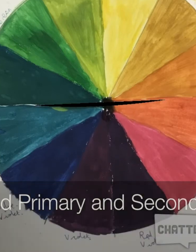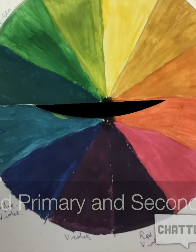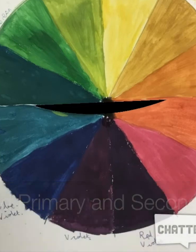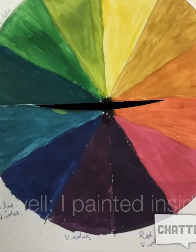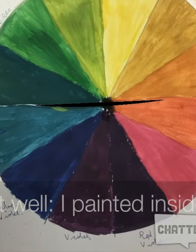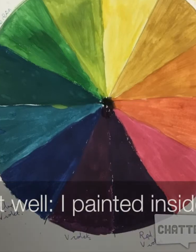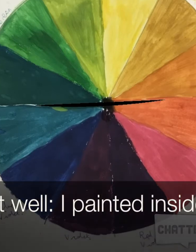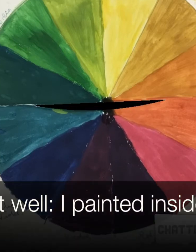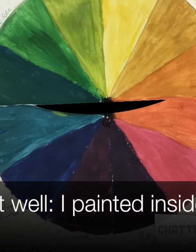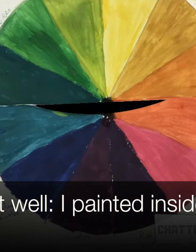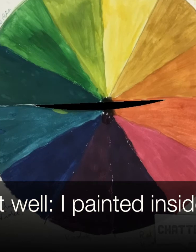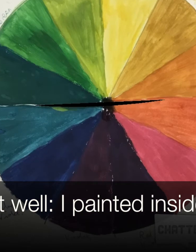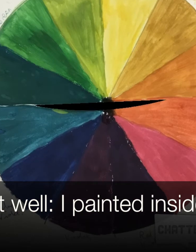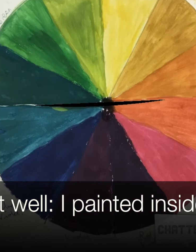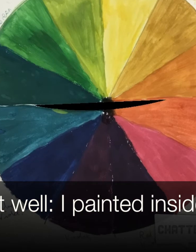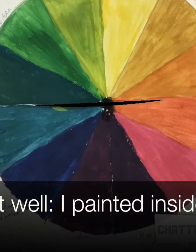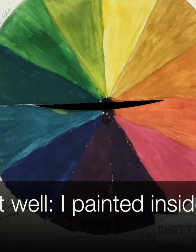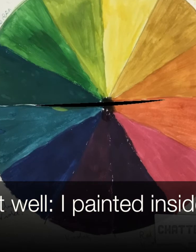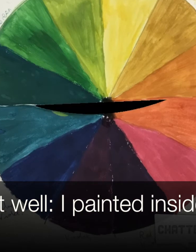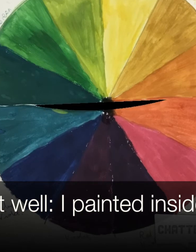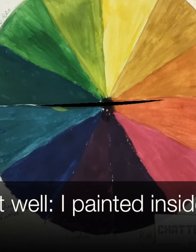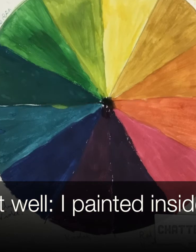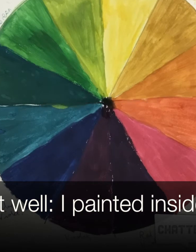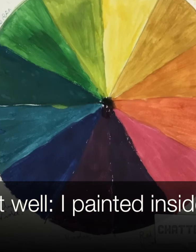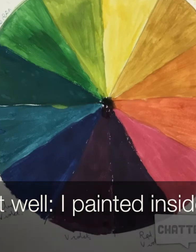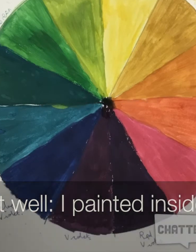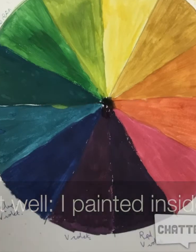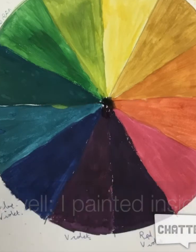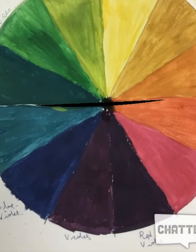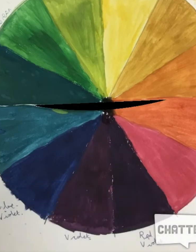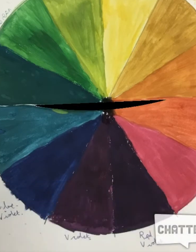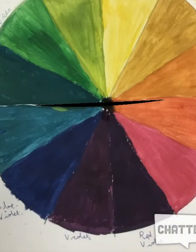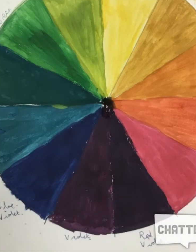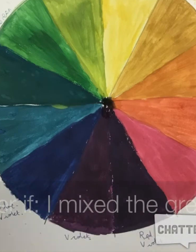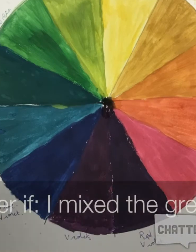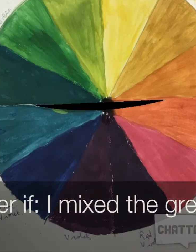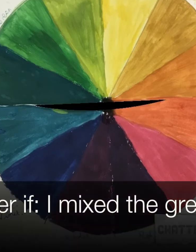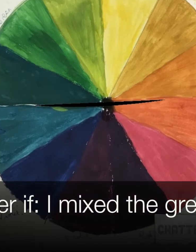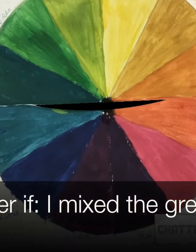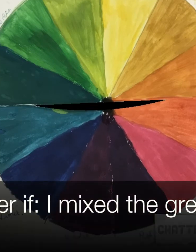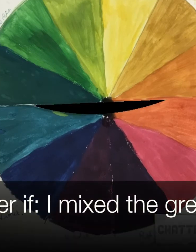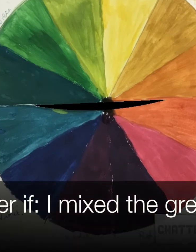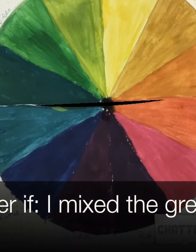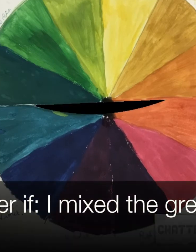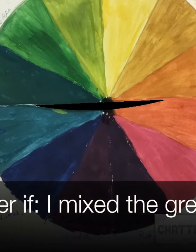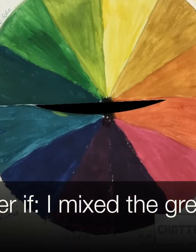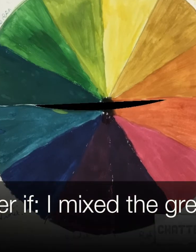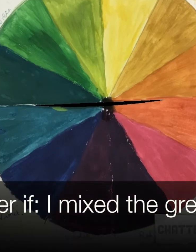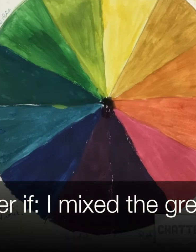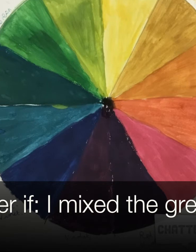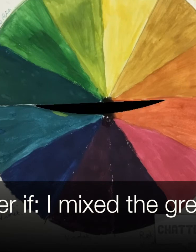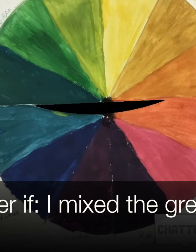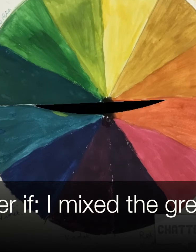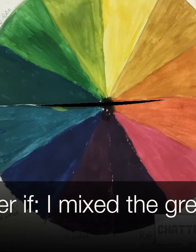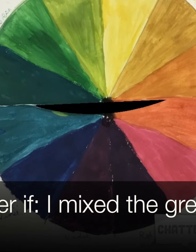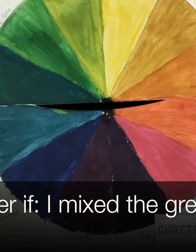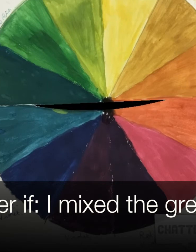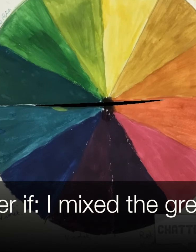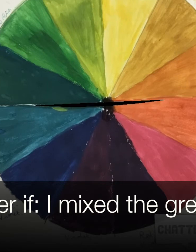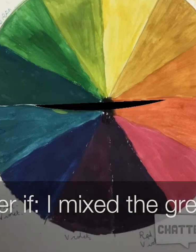well was that I've managed to paint inside the lines. What didn't work well, or even better if, is that if I didn't use green